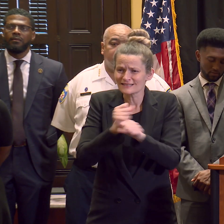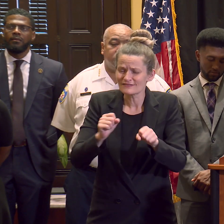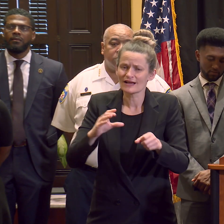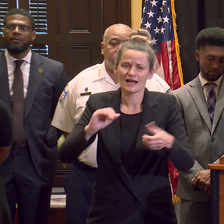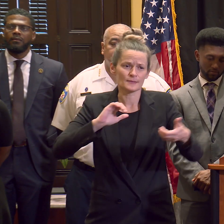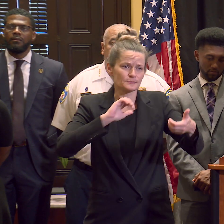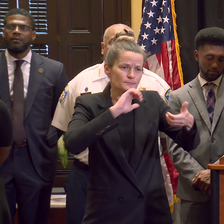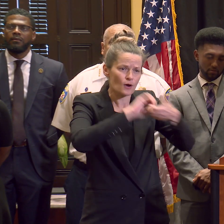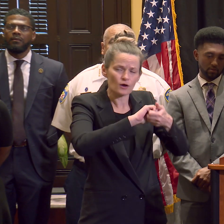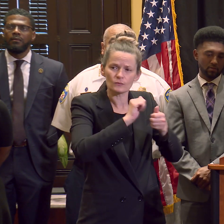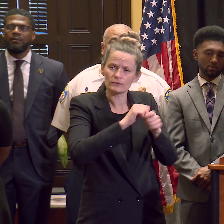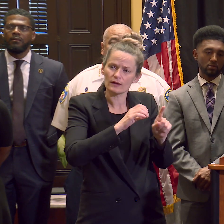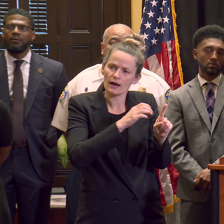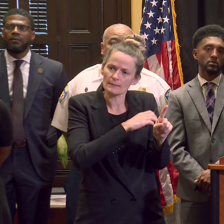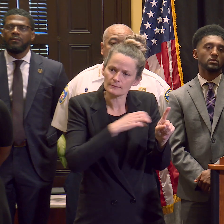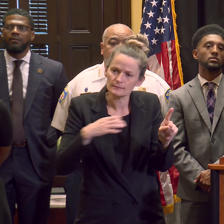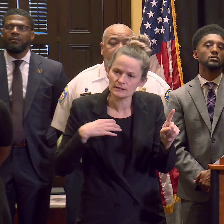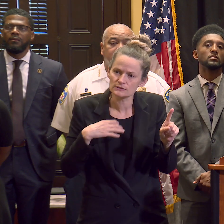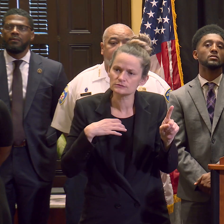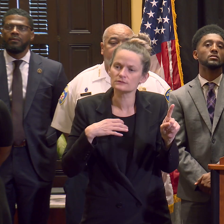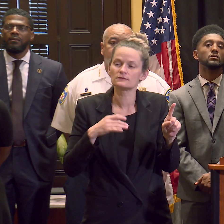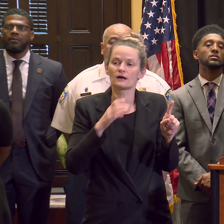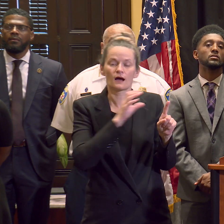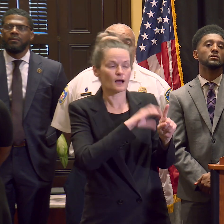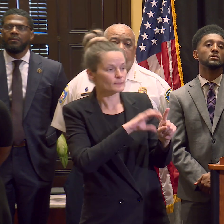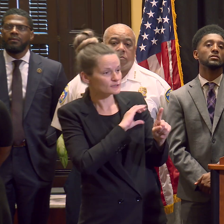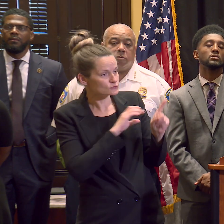Jackson, Chief Ford, and Chief Wallace.